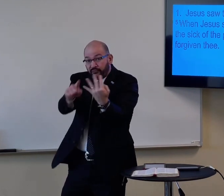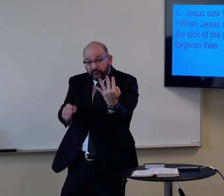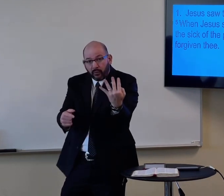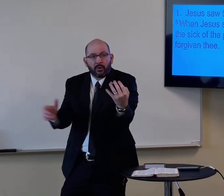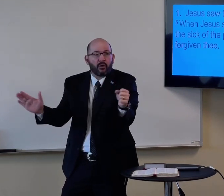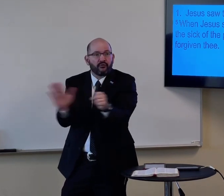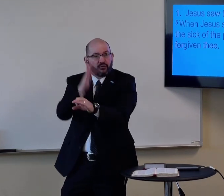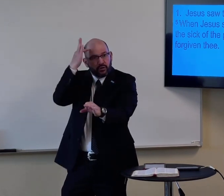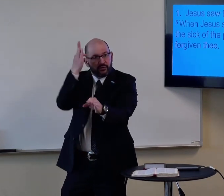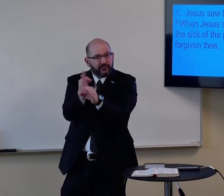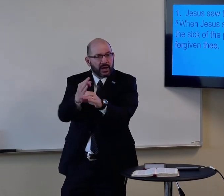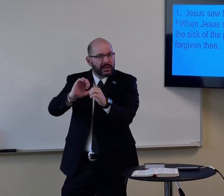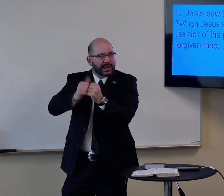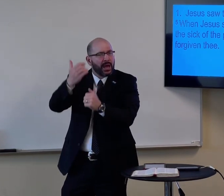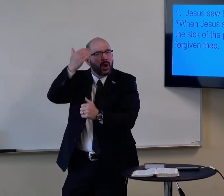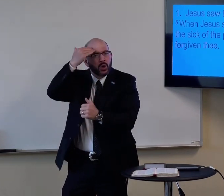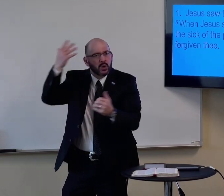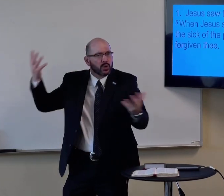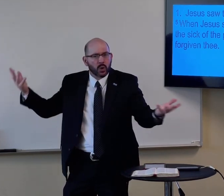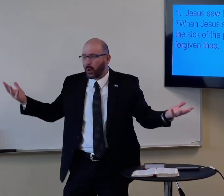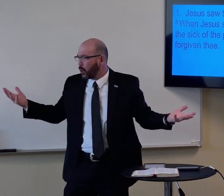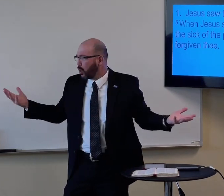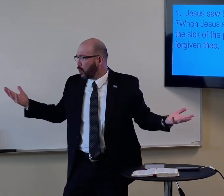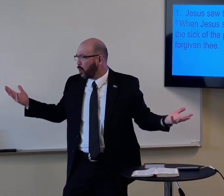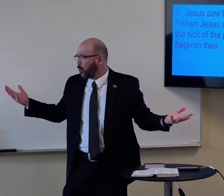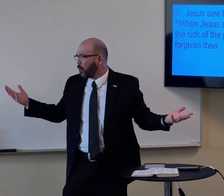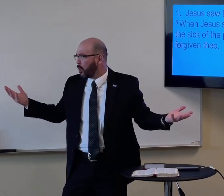that there were four friends there that were full of faith.